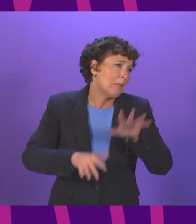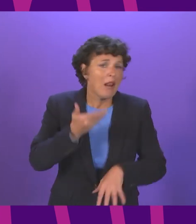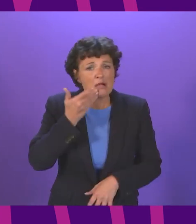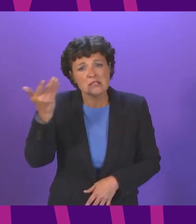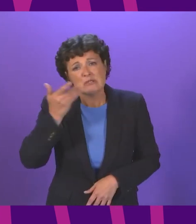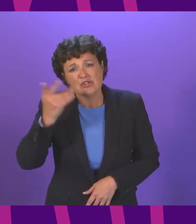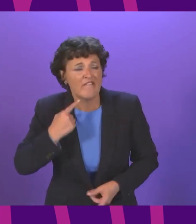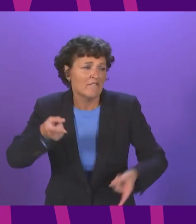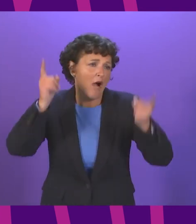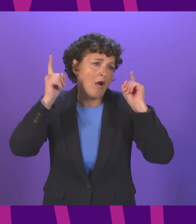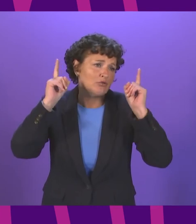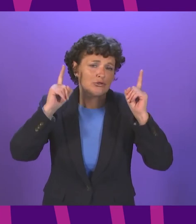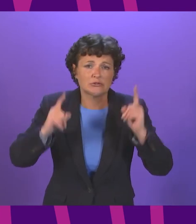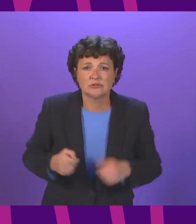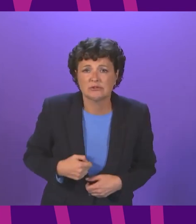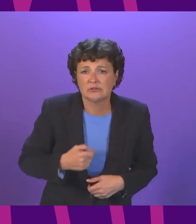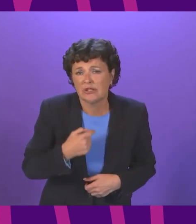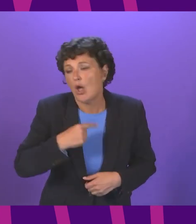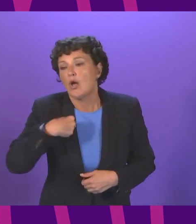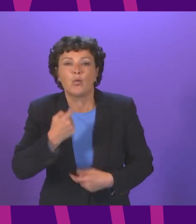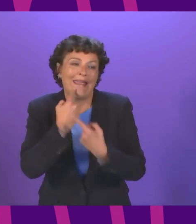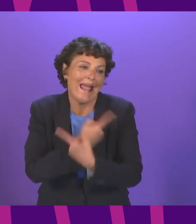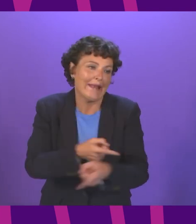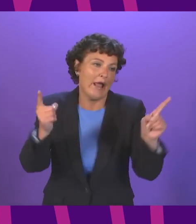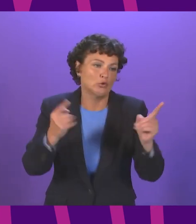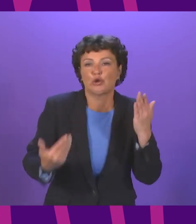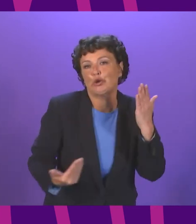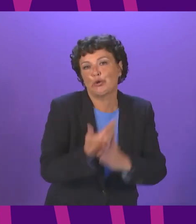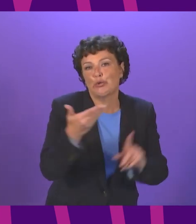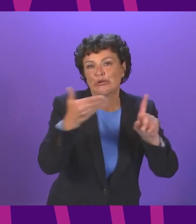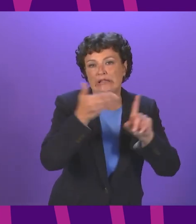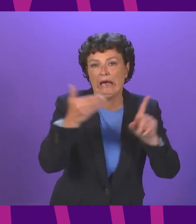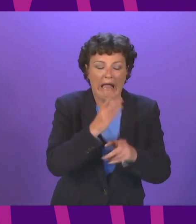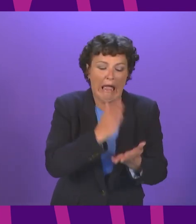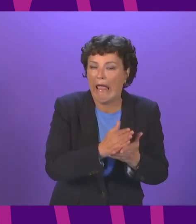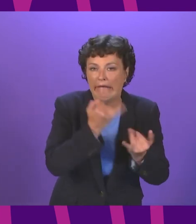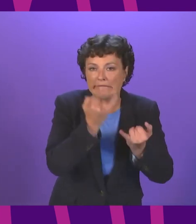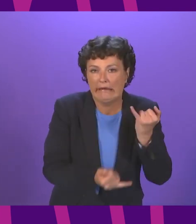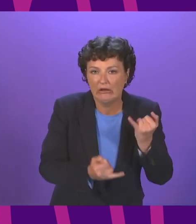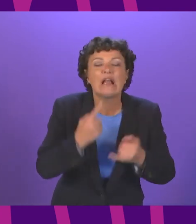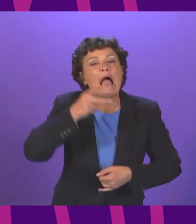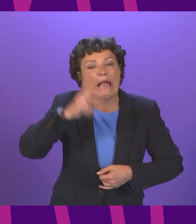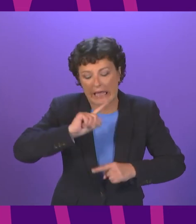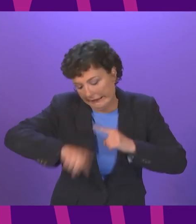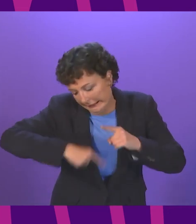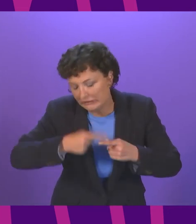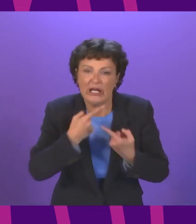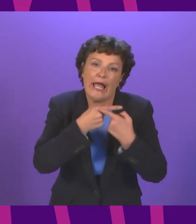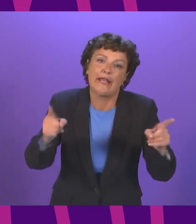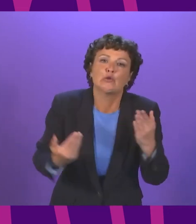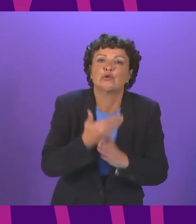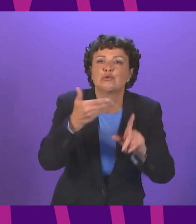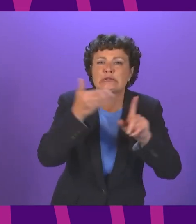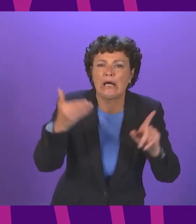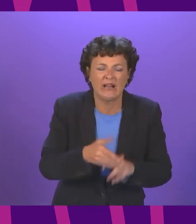on R100 the target missed and re-announced house building the target for 50,000 affordable homes missed and for